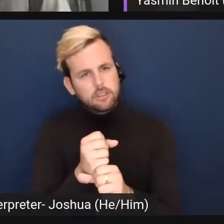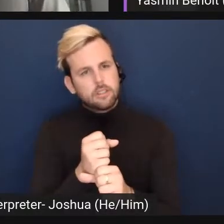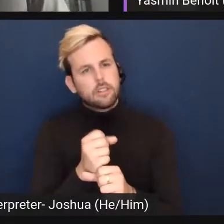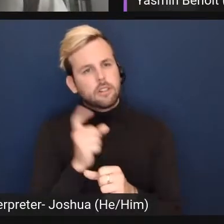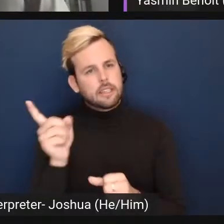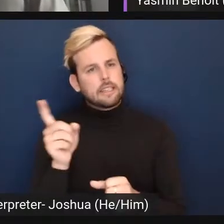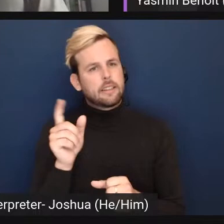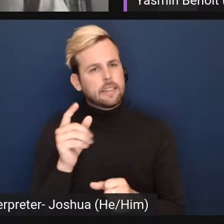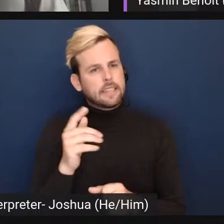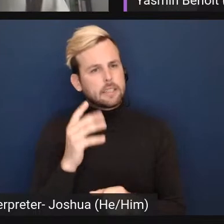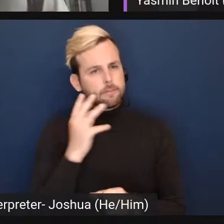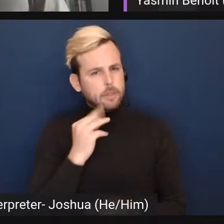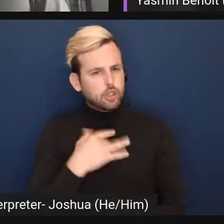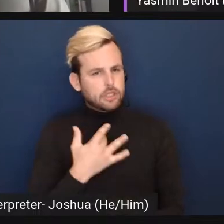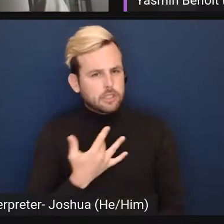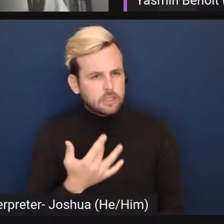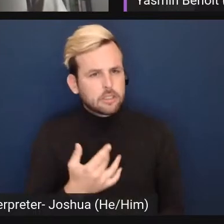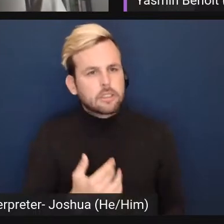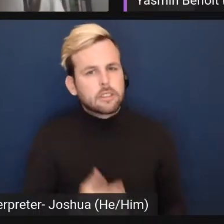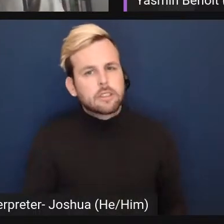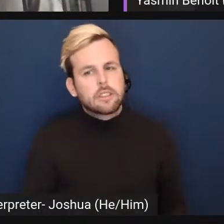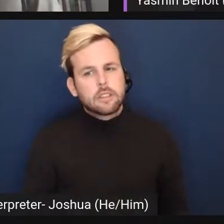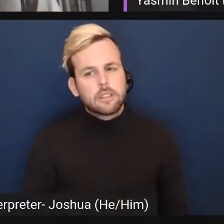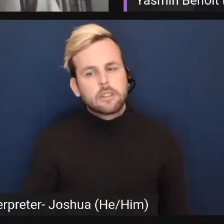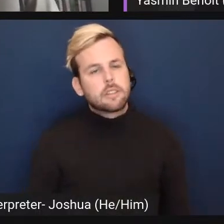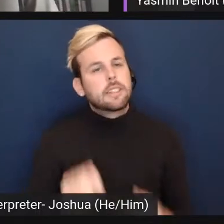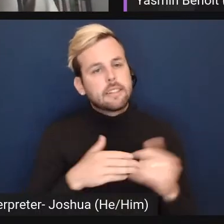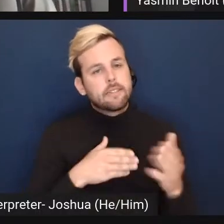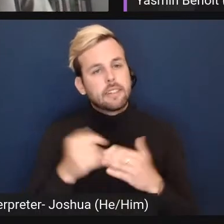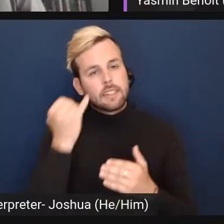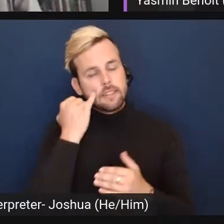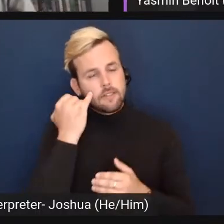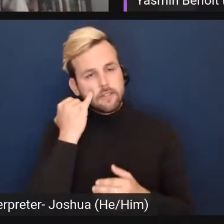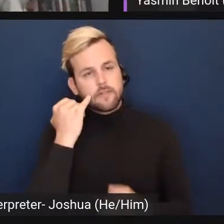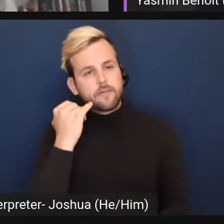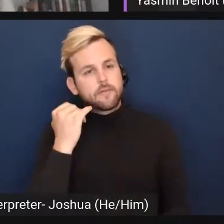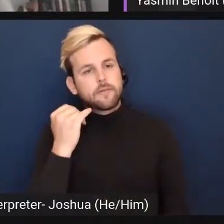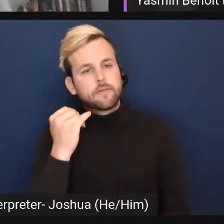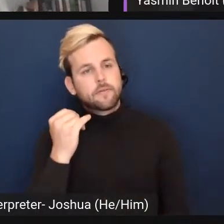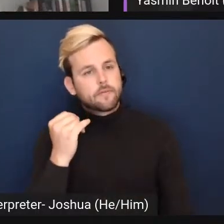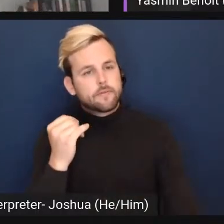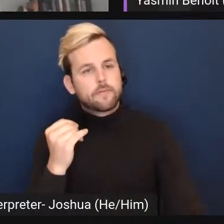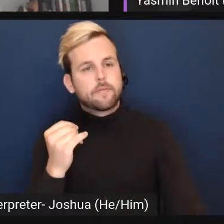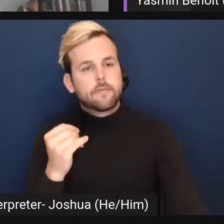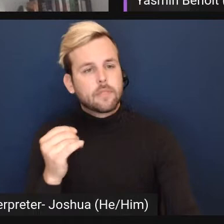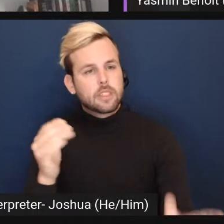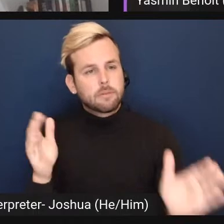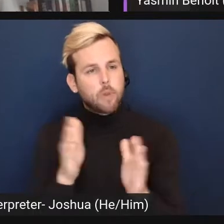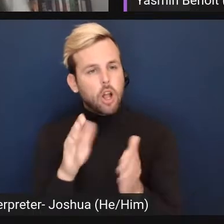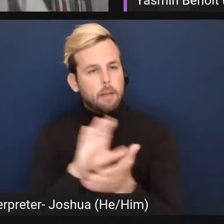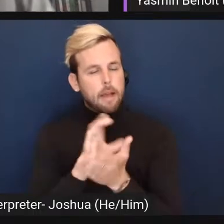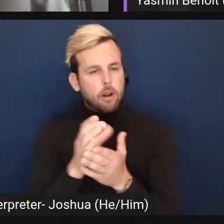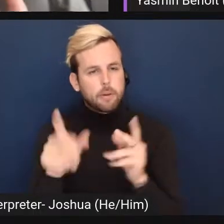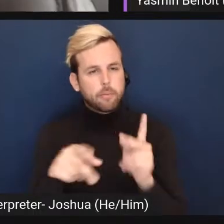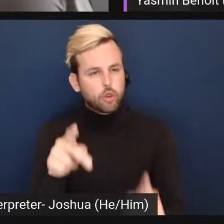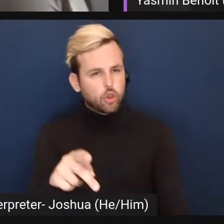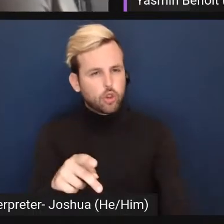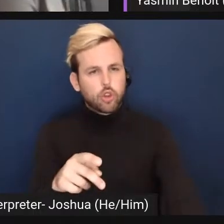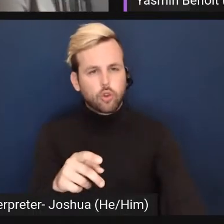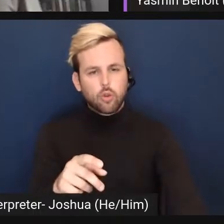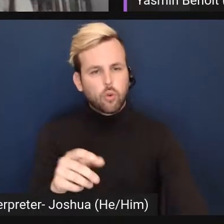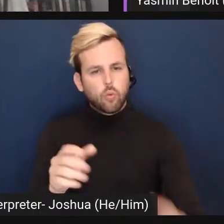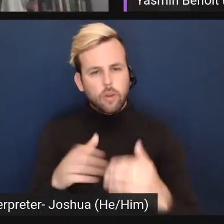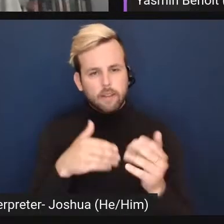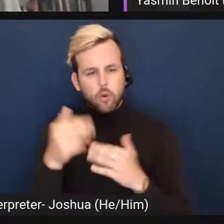are experiencing. And even if there's somewhat like a small number of people who, for whatever